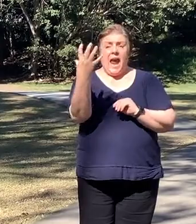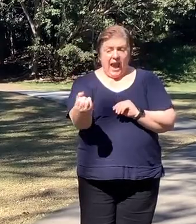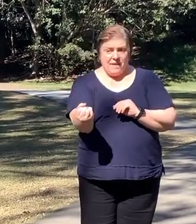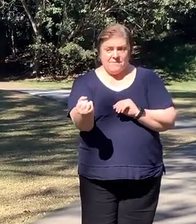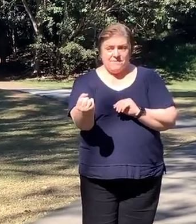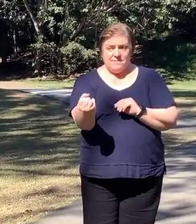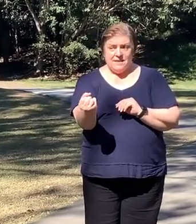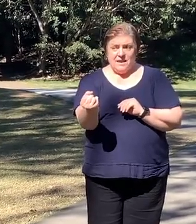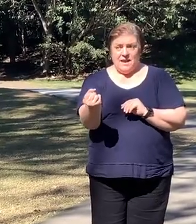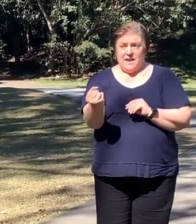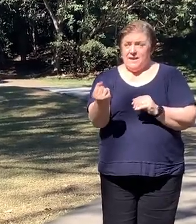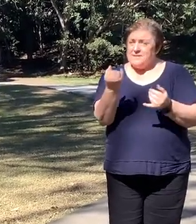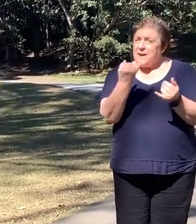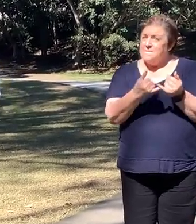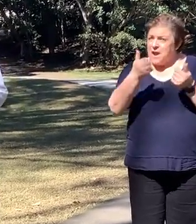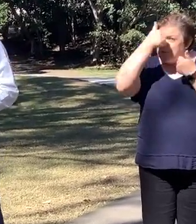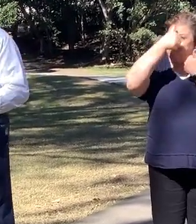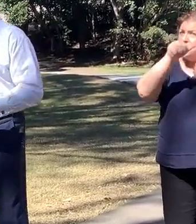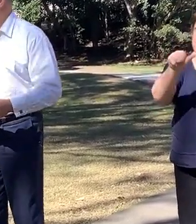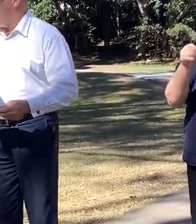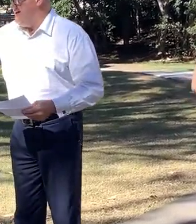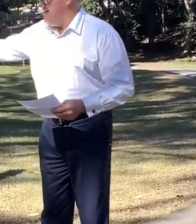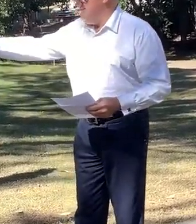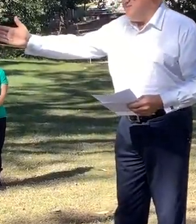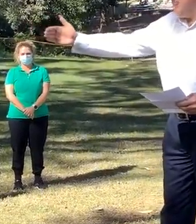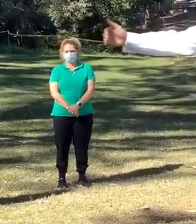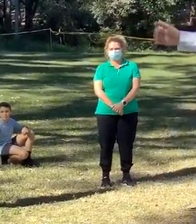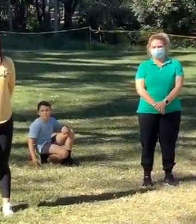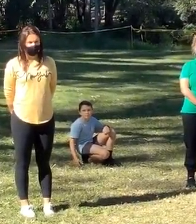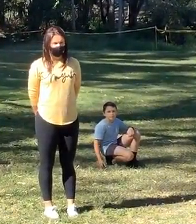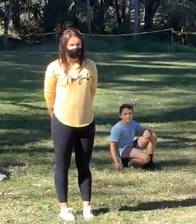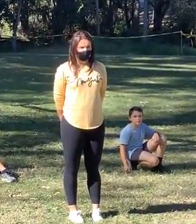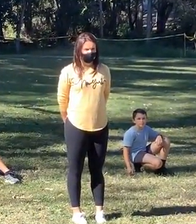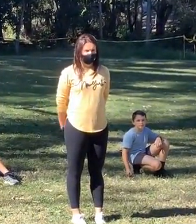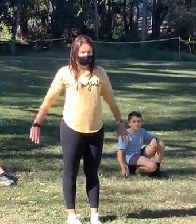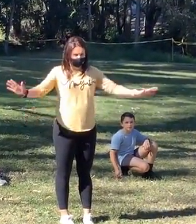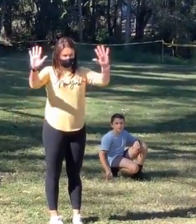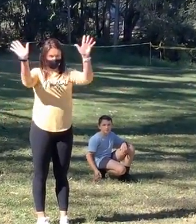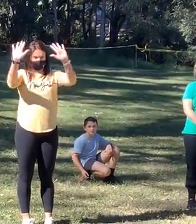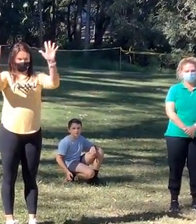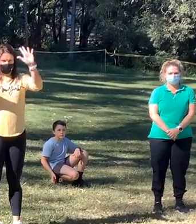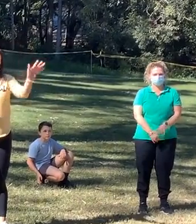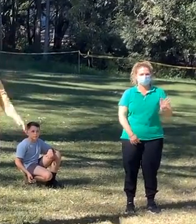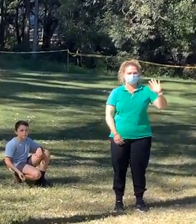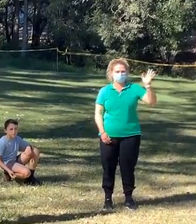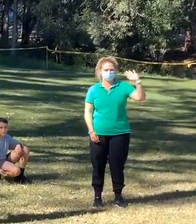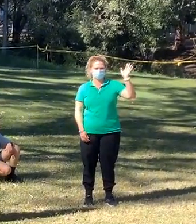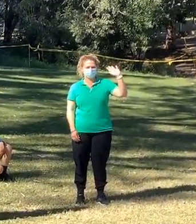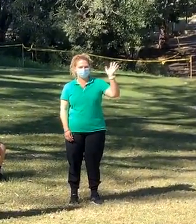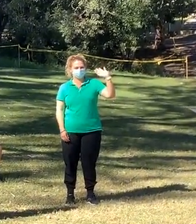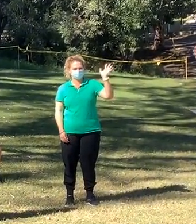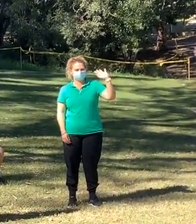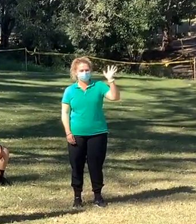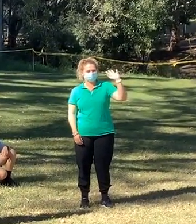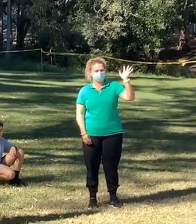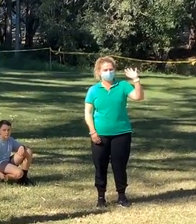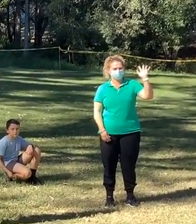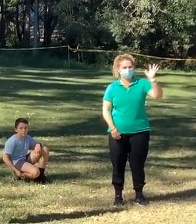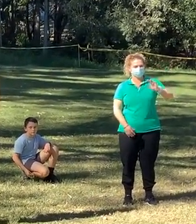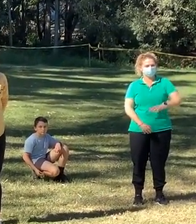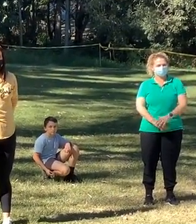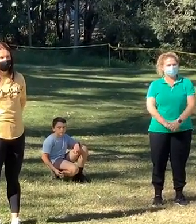us some very familiar faces. Mr. T, Mrs. Ireland and Mrs. Sargent.